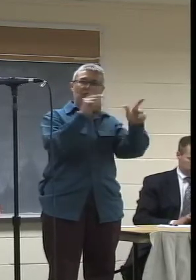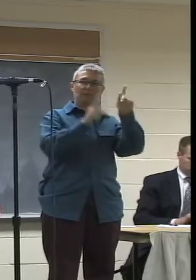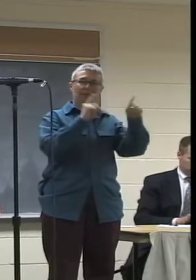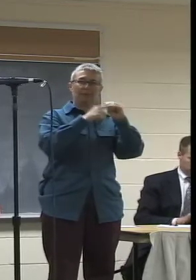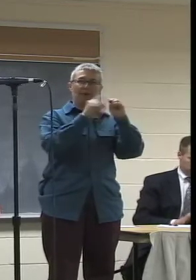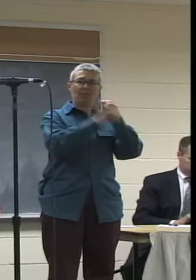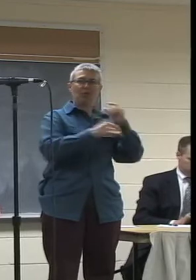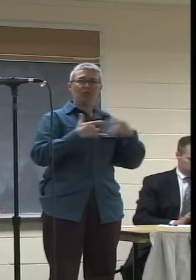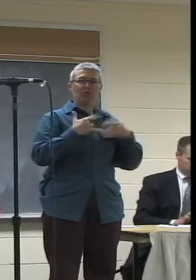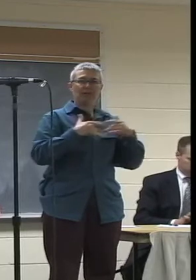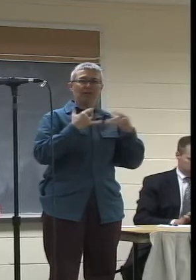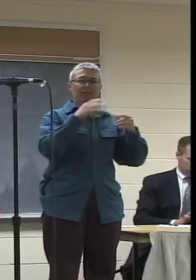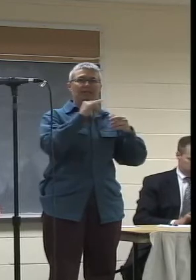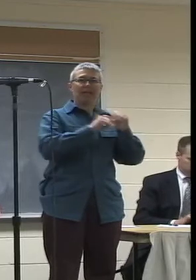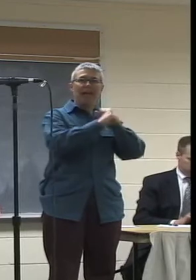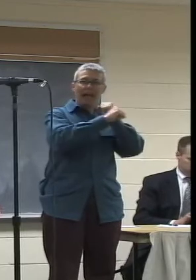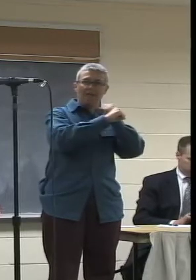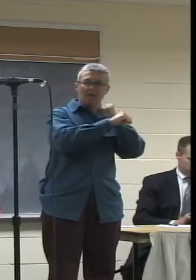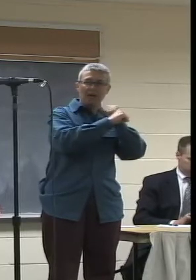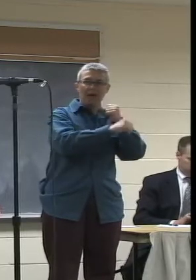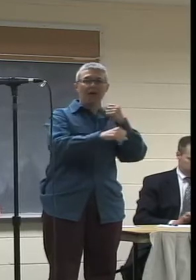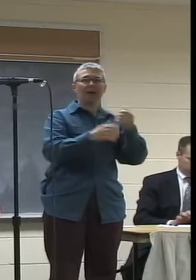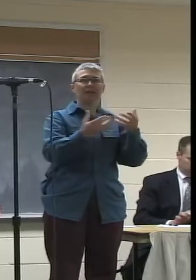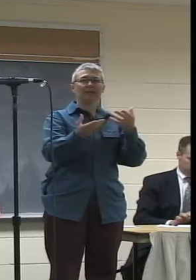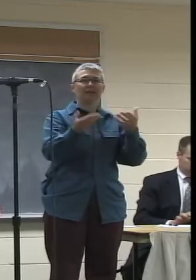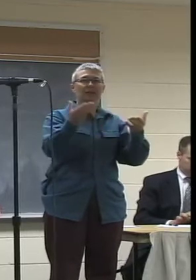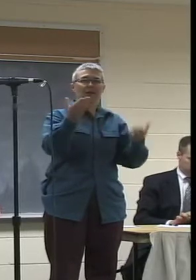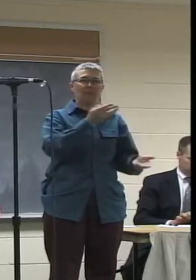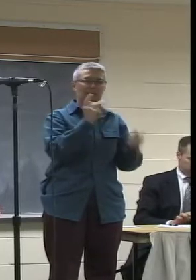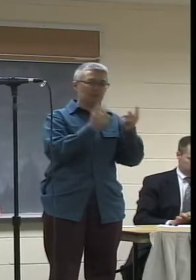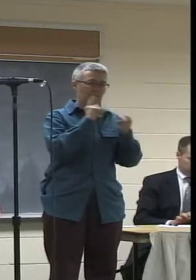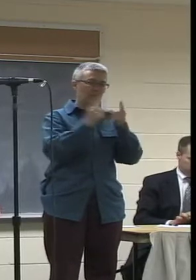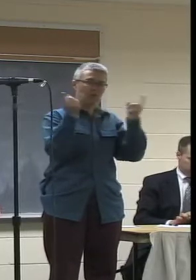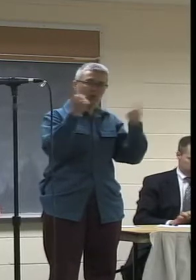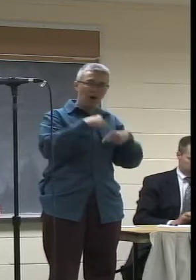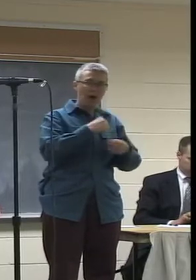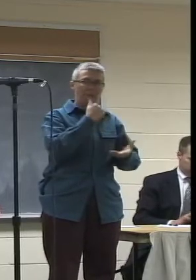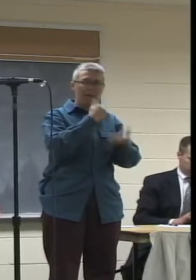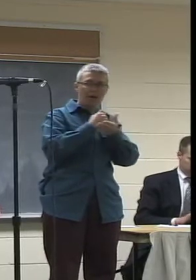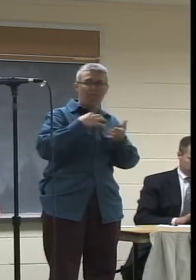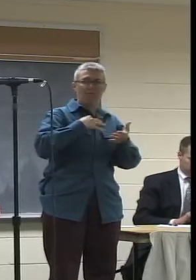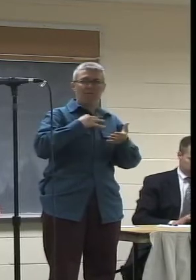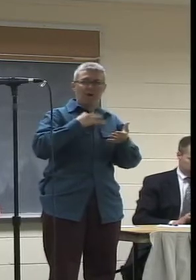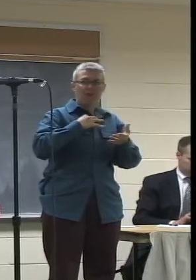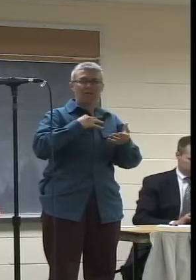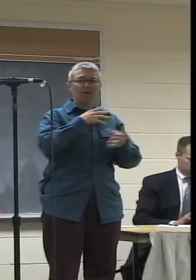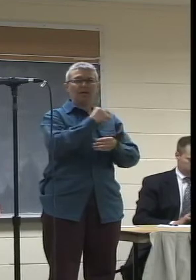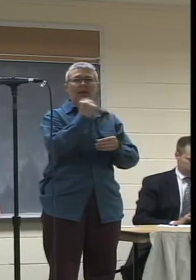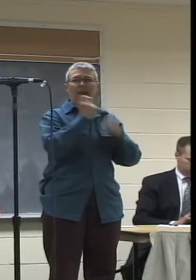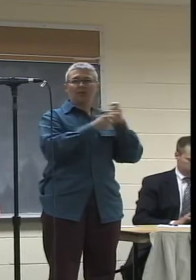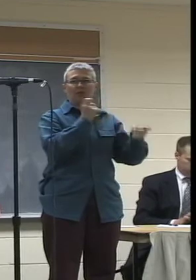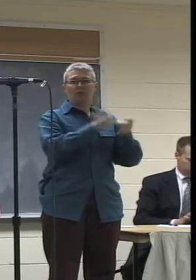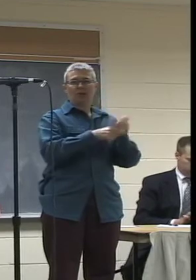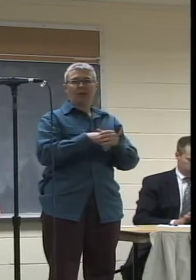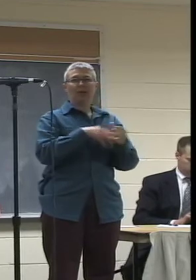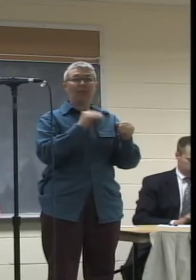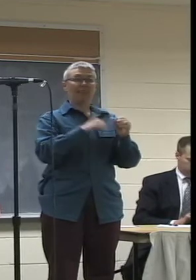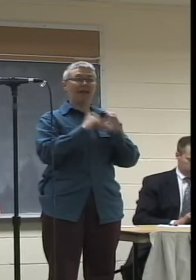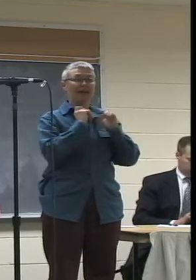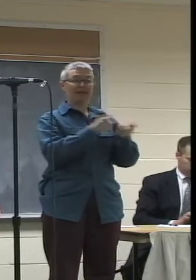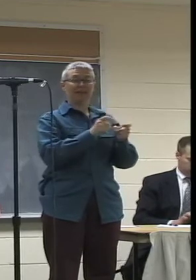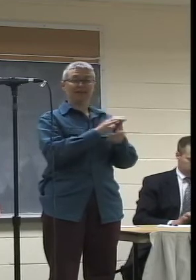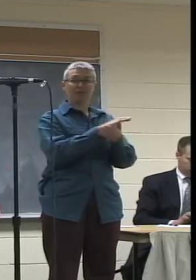community, brings people in, brings people into work to help, to volunteer. It also gives local artists